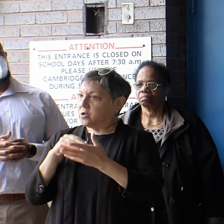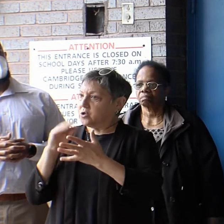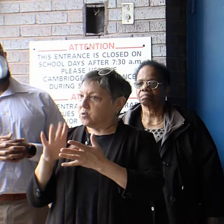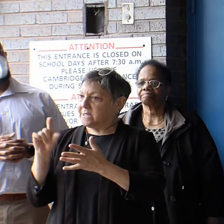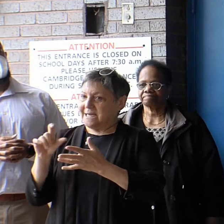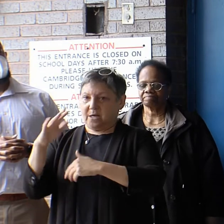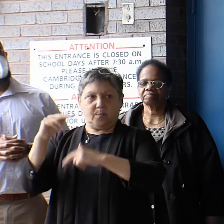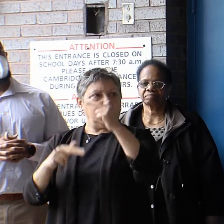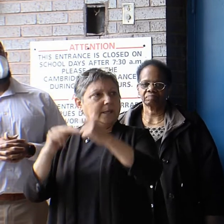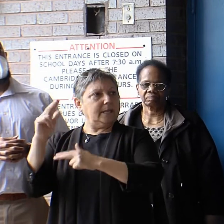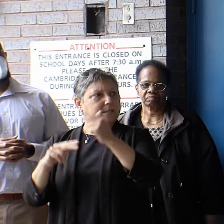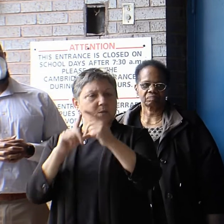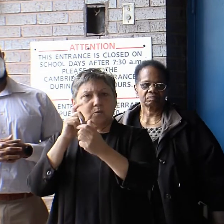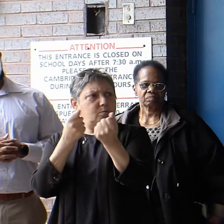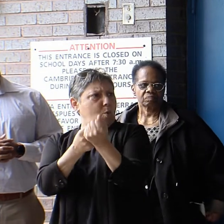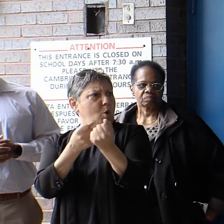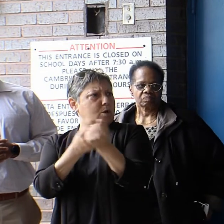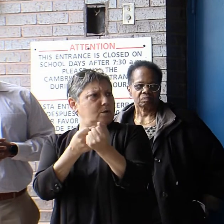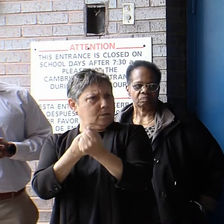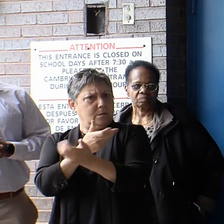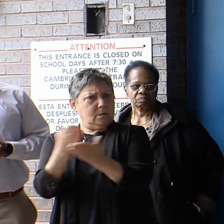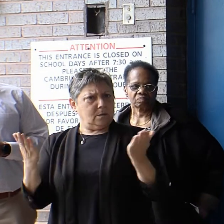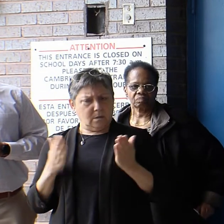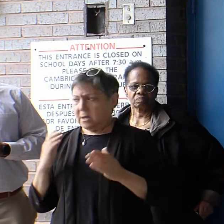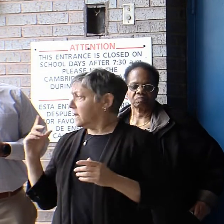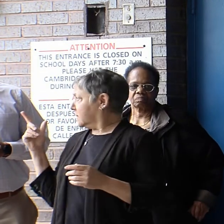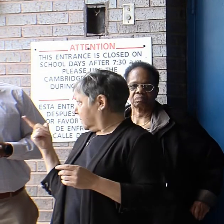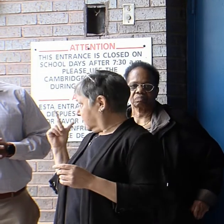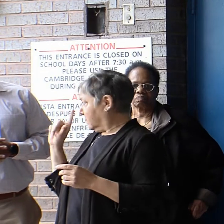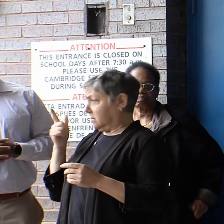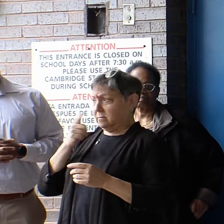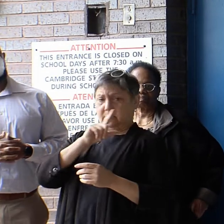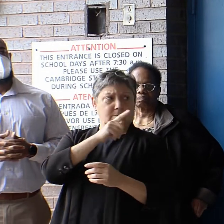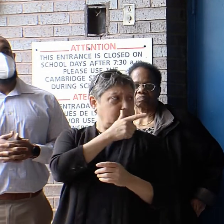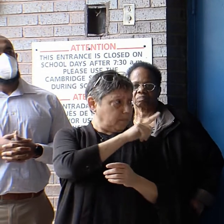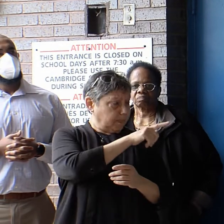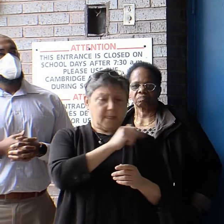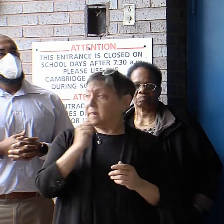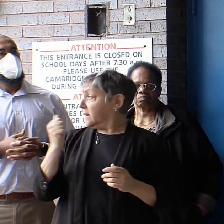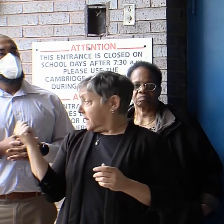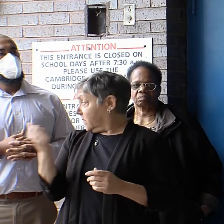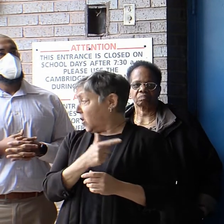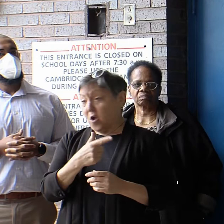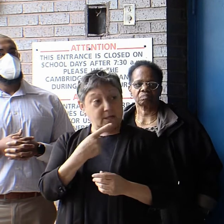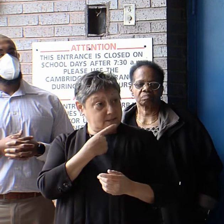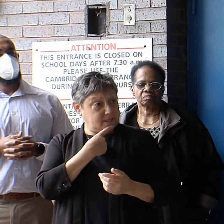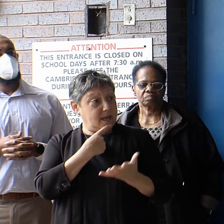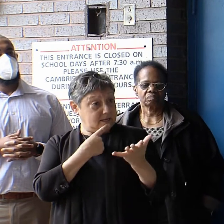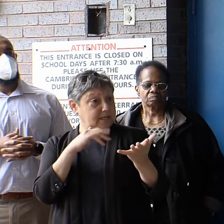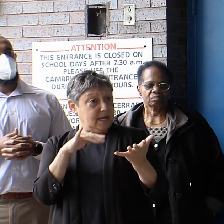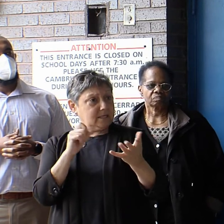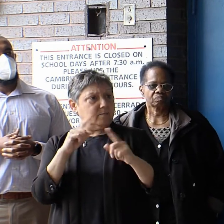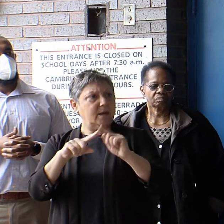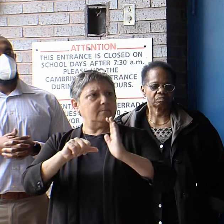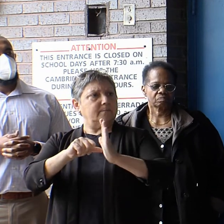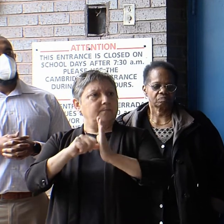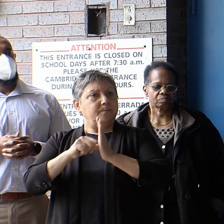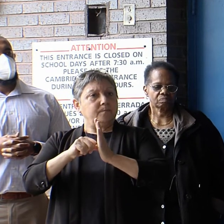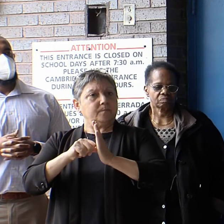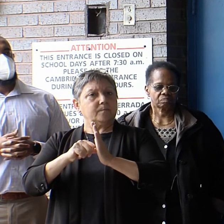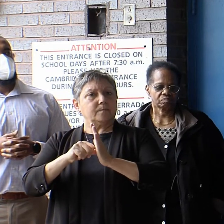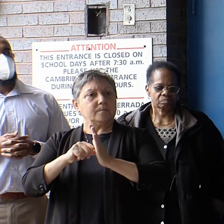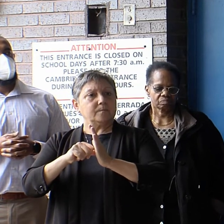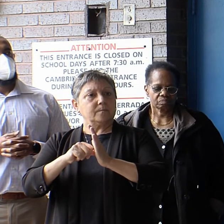support them. Everybody else has said that in a long line of speakers today. But I just want to underline the message that we